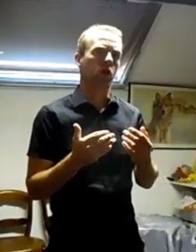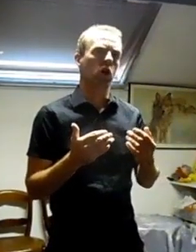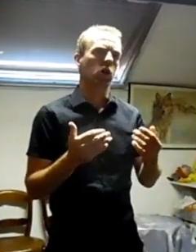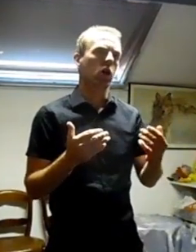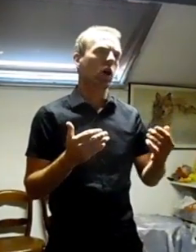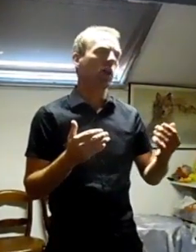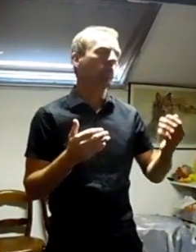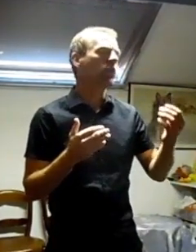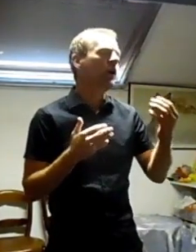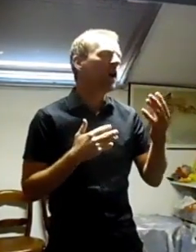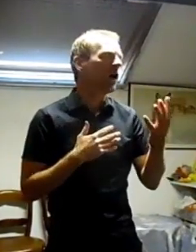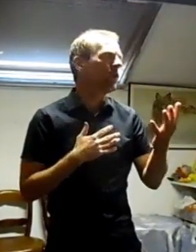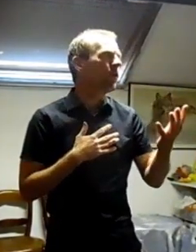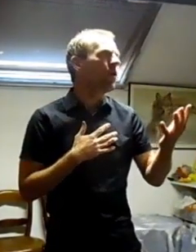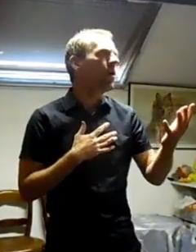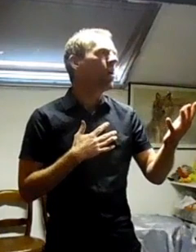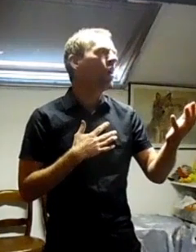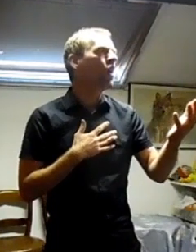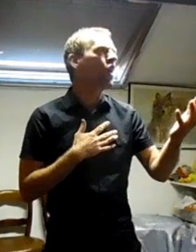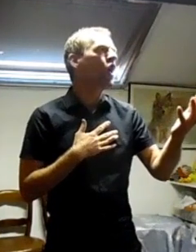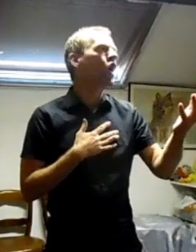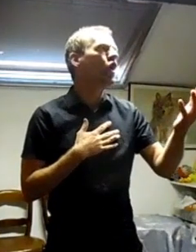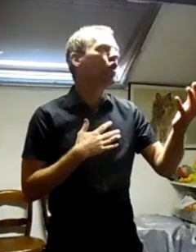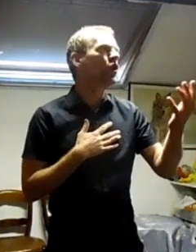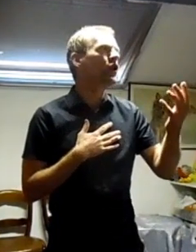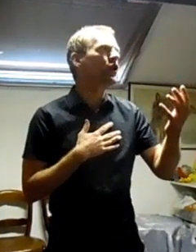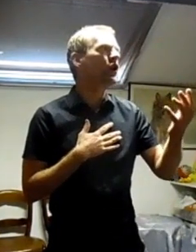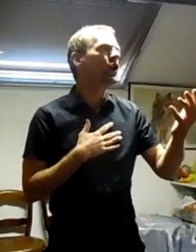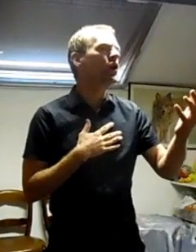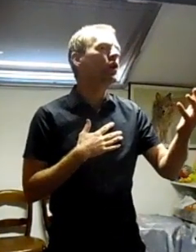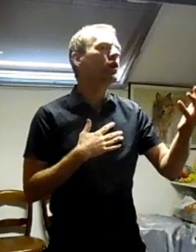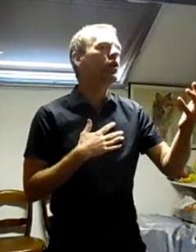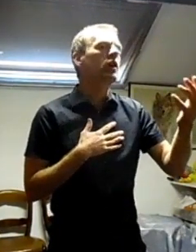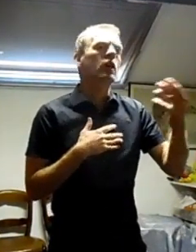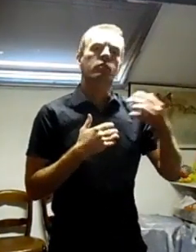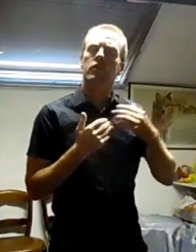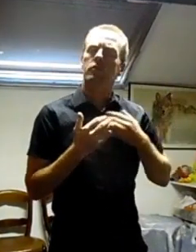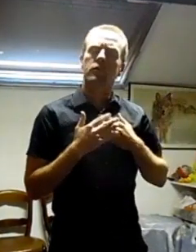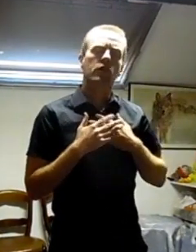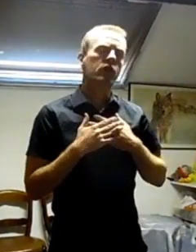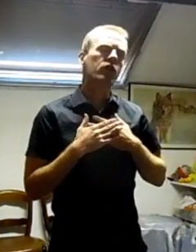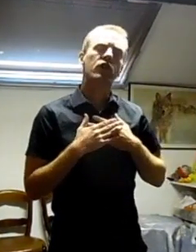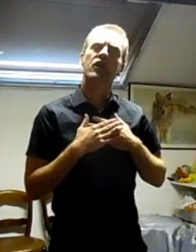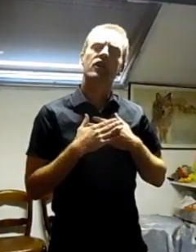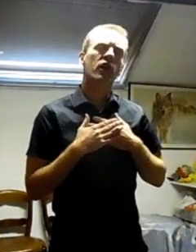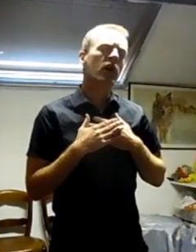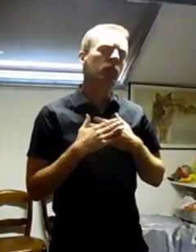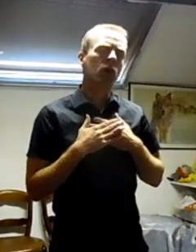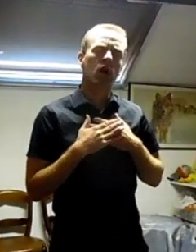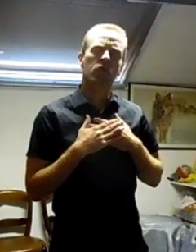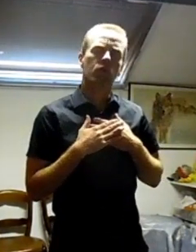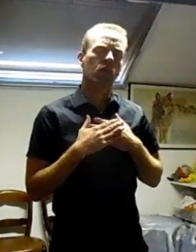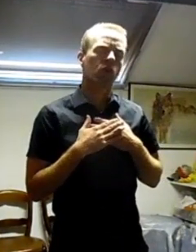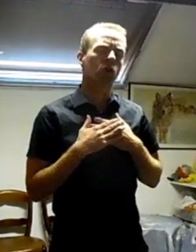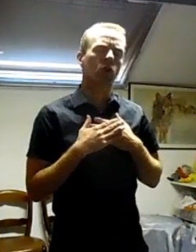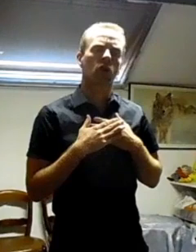bony of the moment. With me and my true